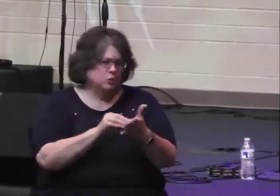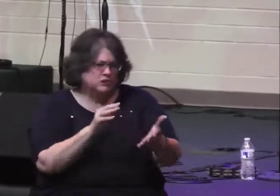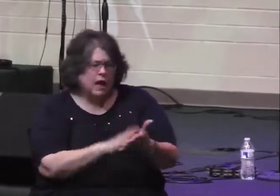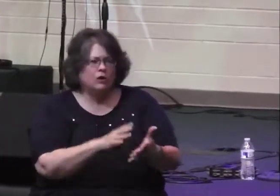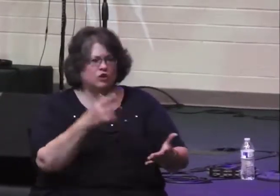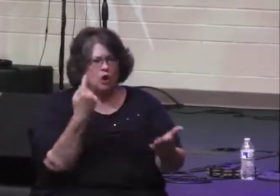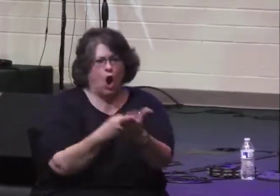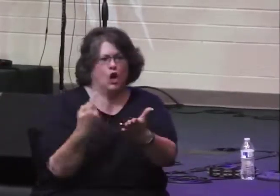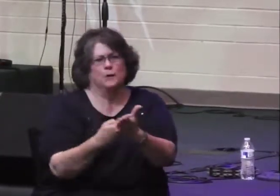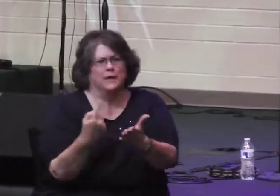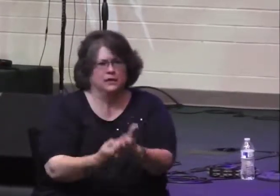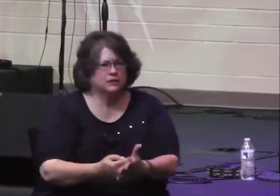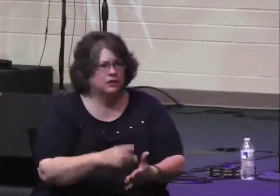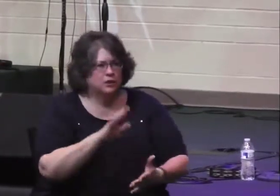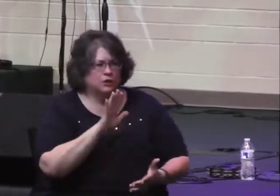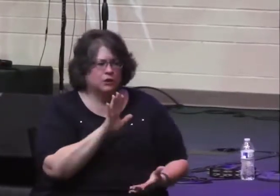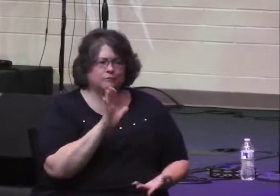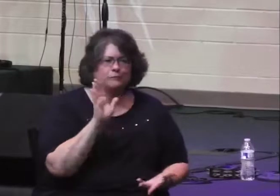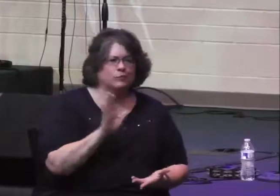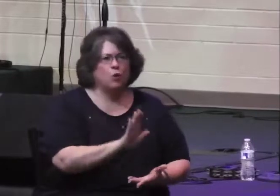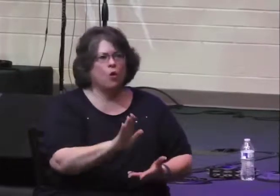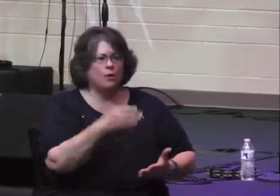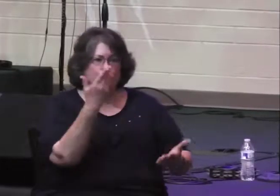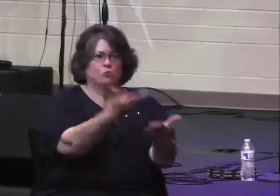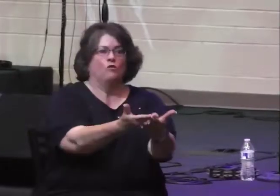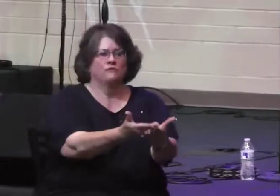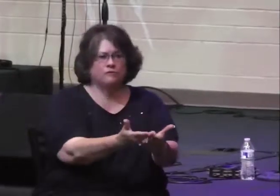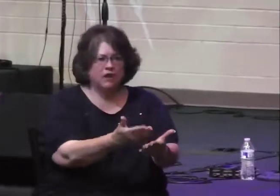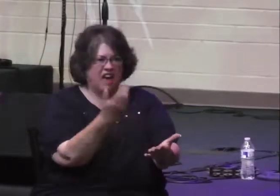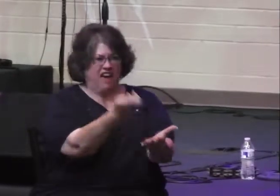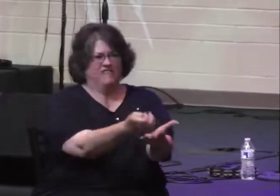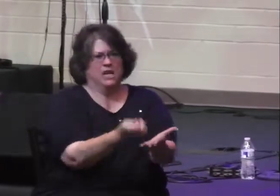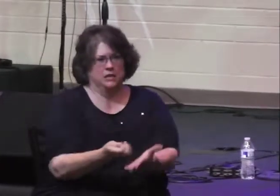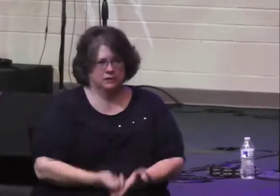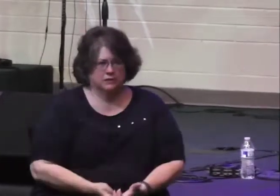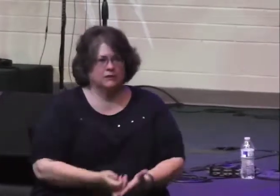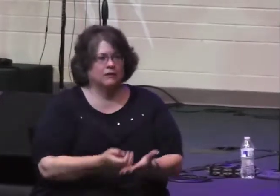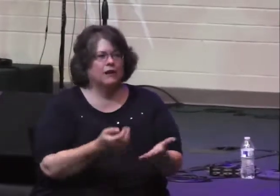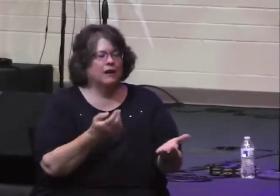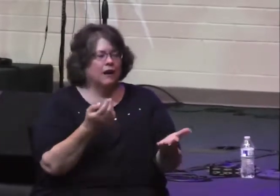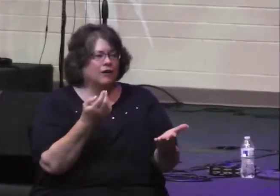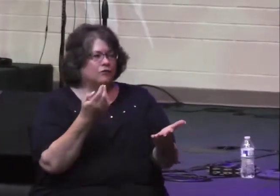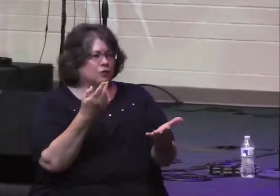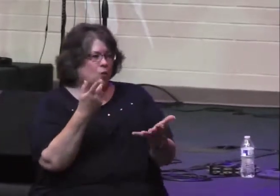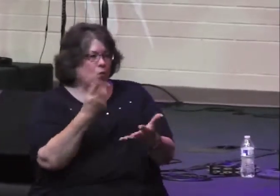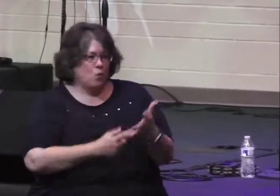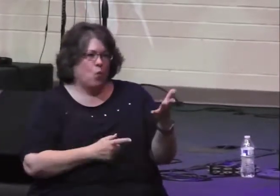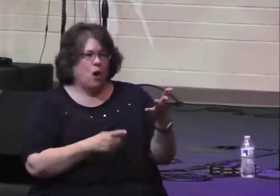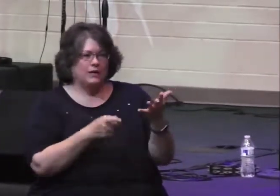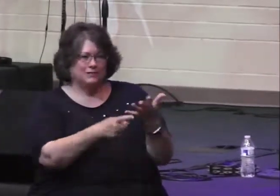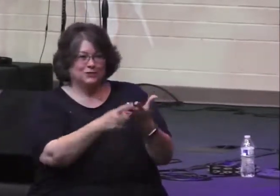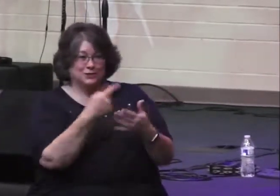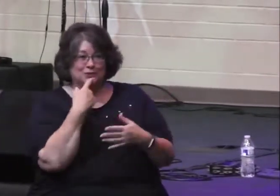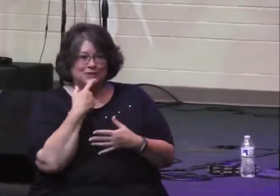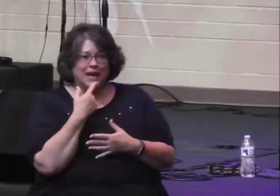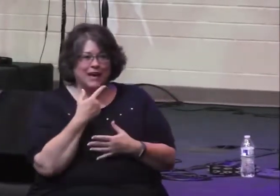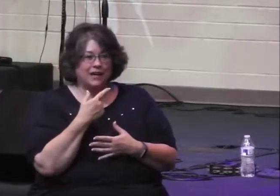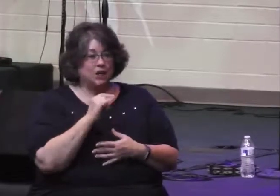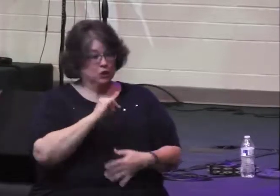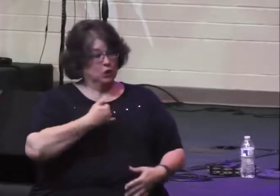you know, what are the grounds for your argument? See, you've got to back your claim with evidence. And this is what